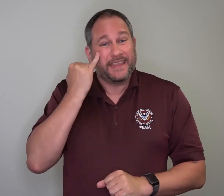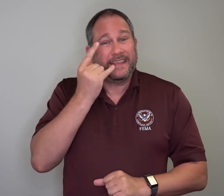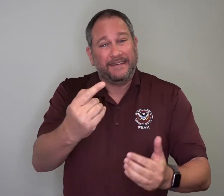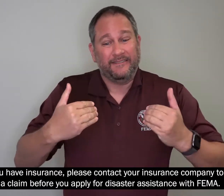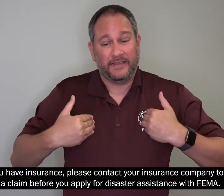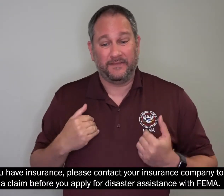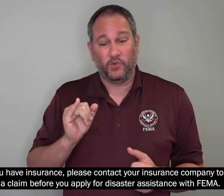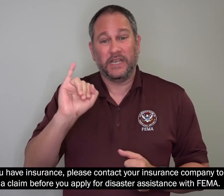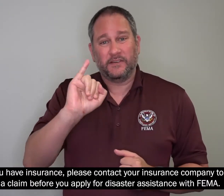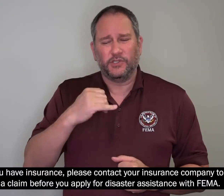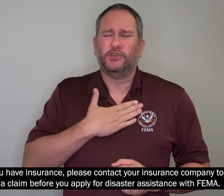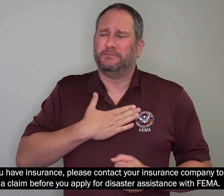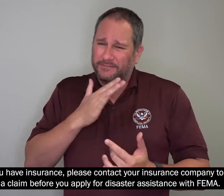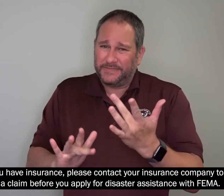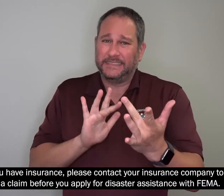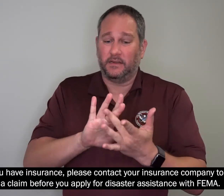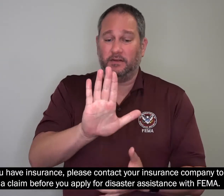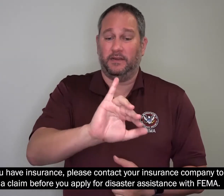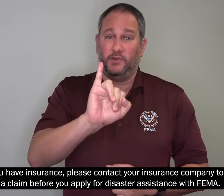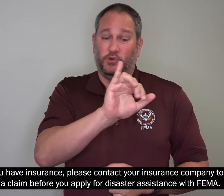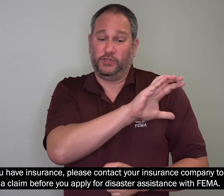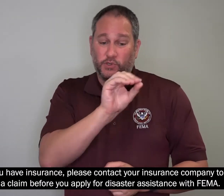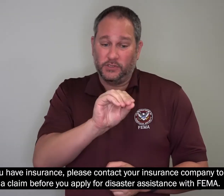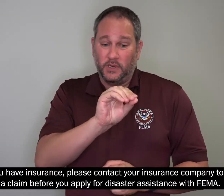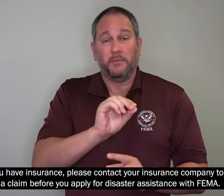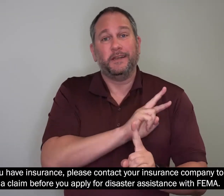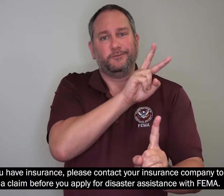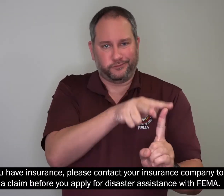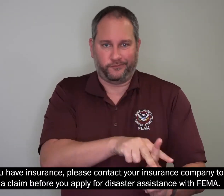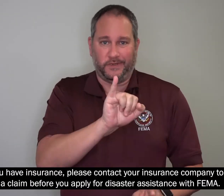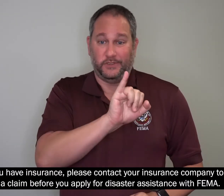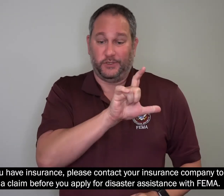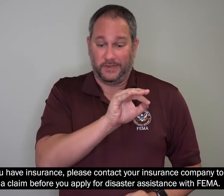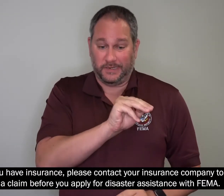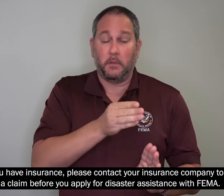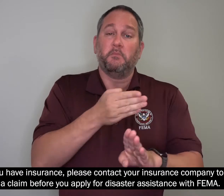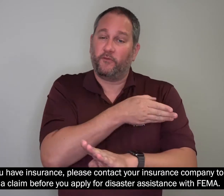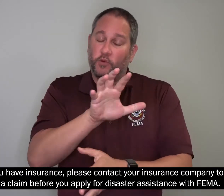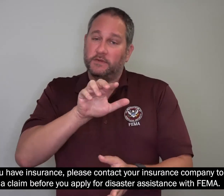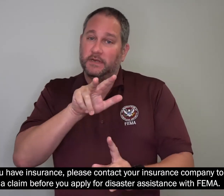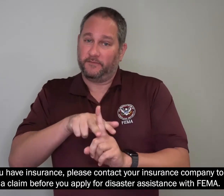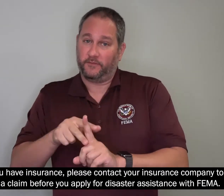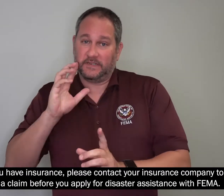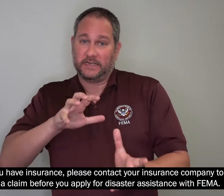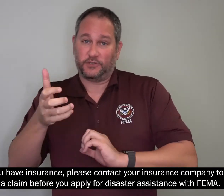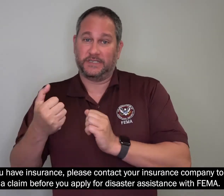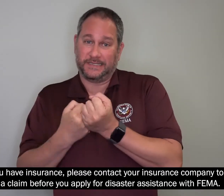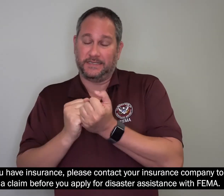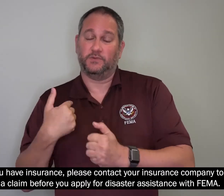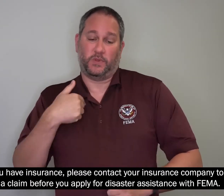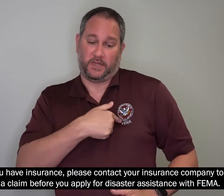If you have insurance, please contact your insurance company to file a claim before you apply for disaster assistance with FEMA.